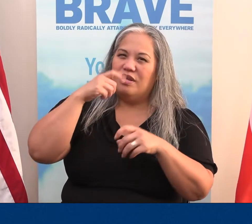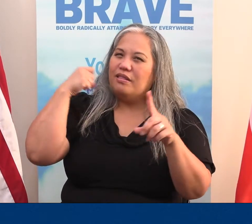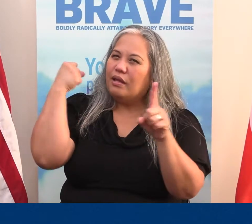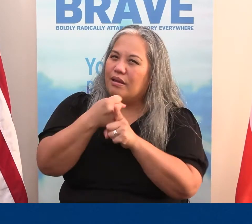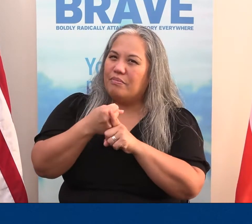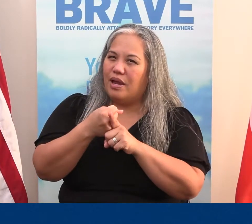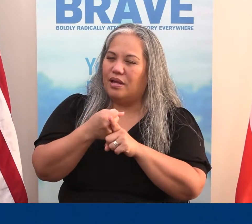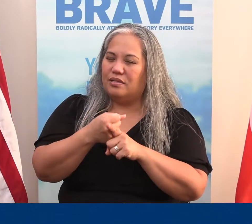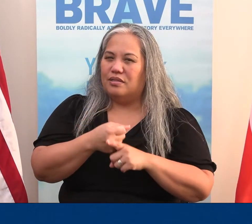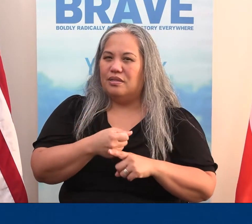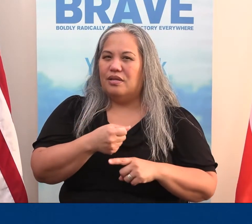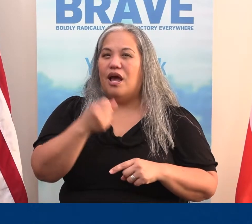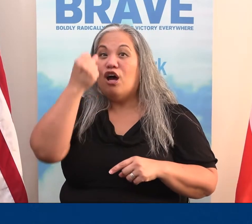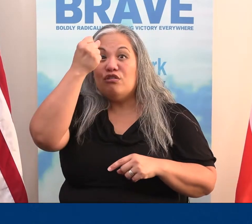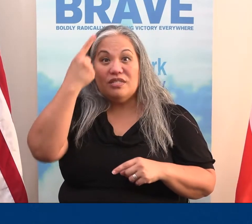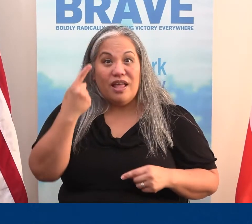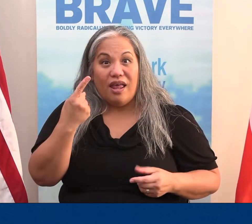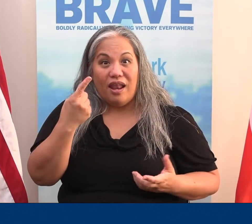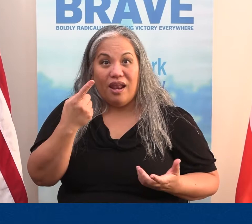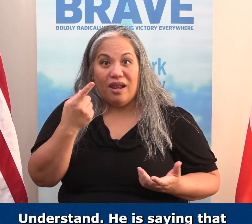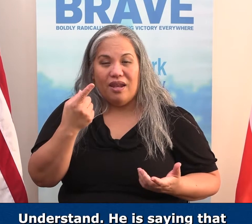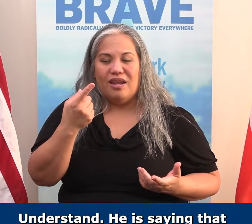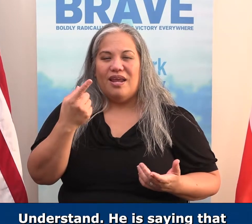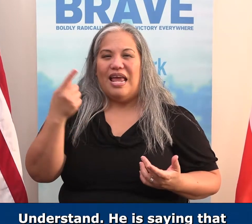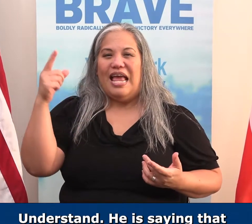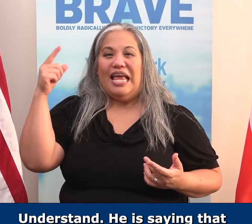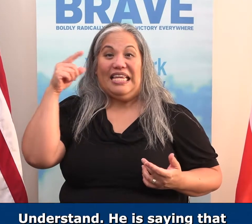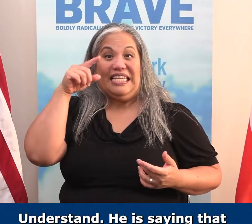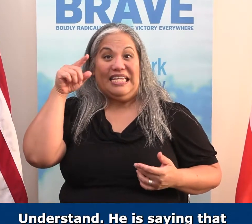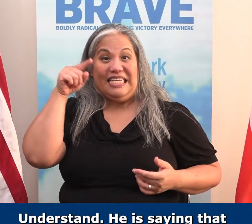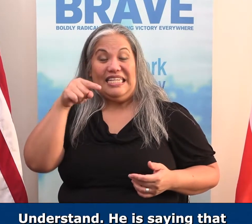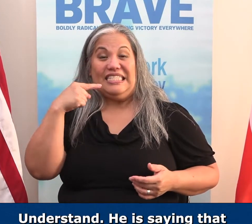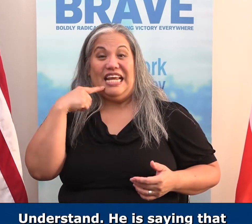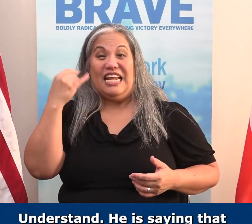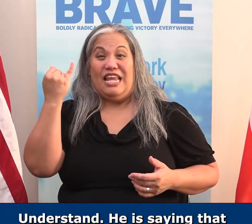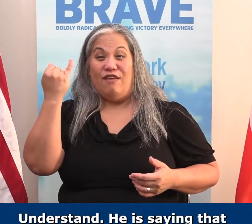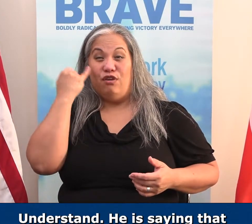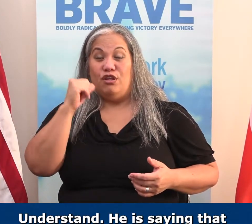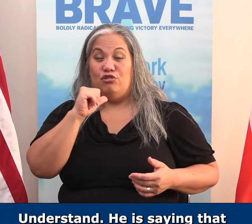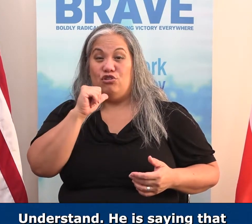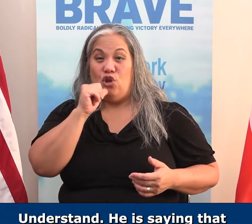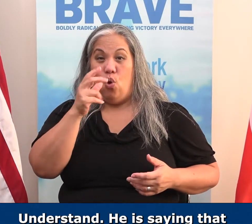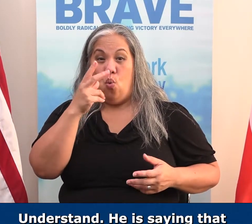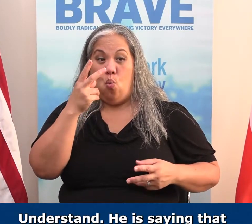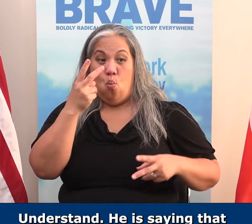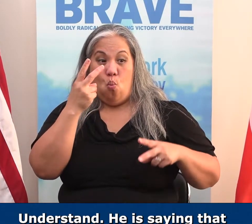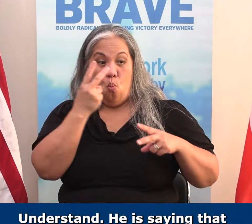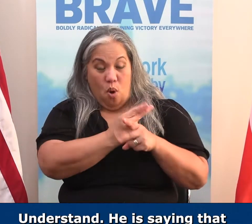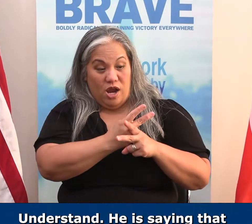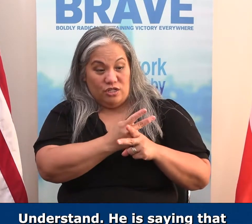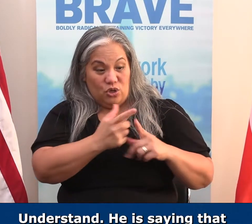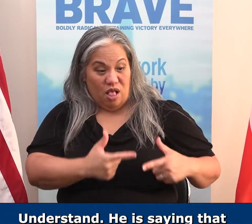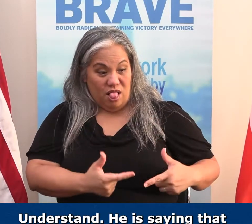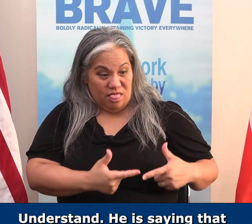understand the impact in this. Understand, he is saying that if you don't watch your life,